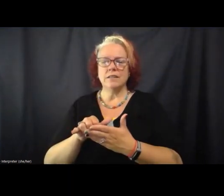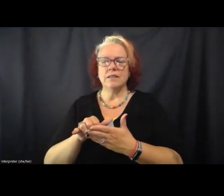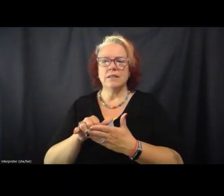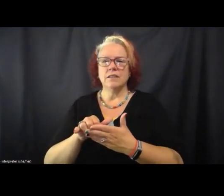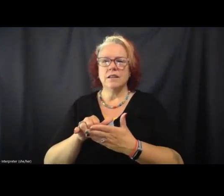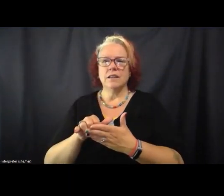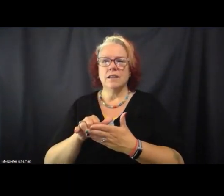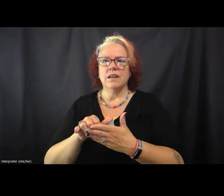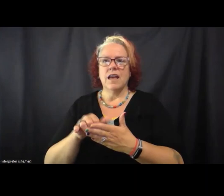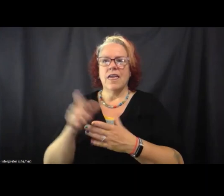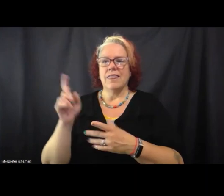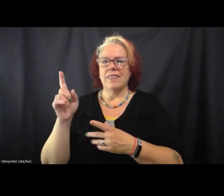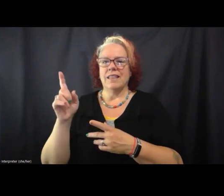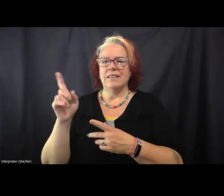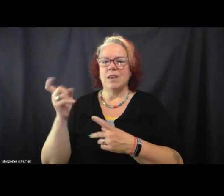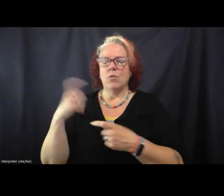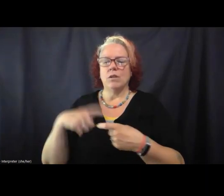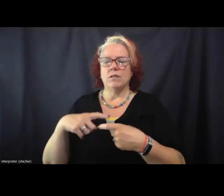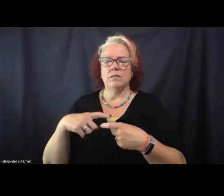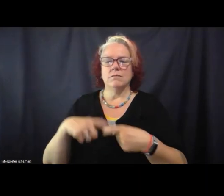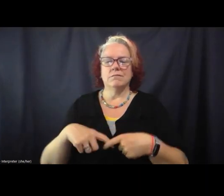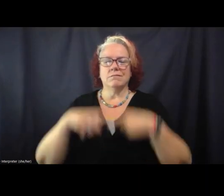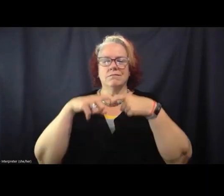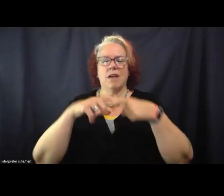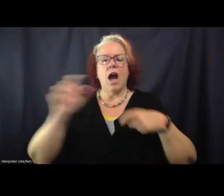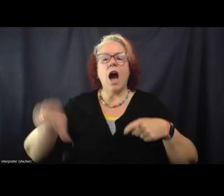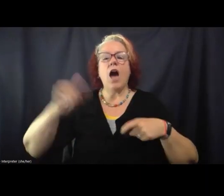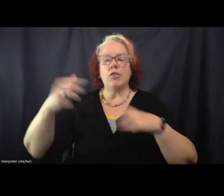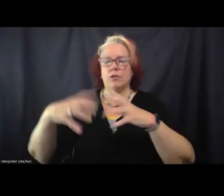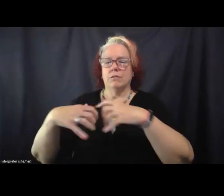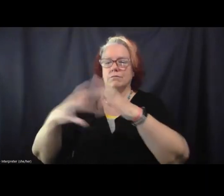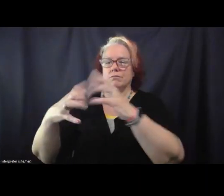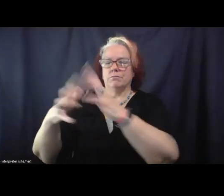its other iterations in other places?